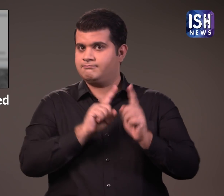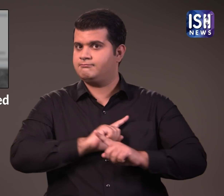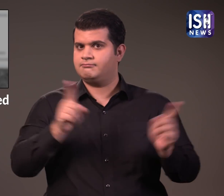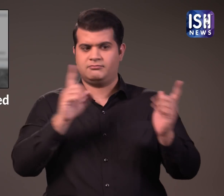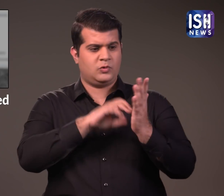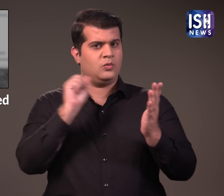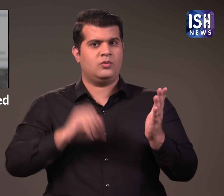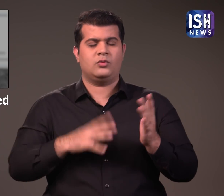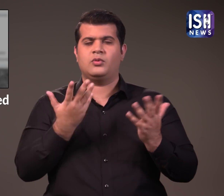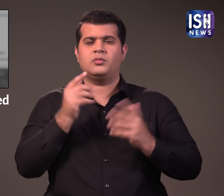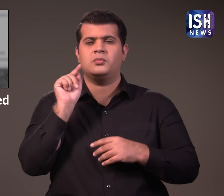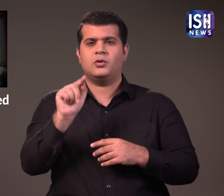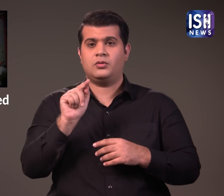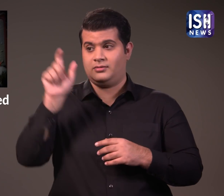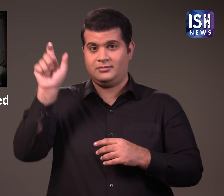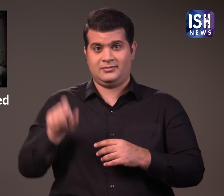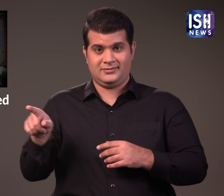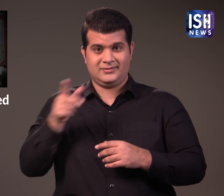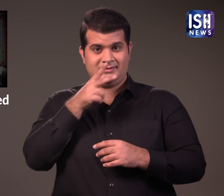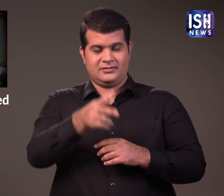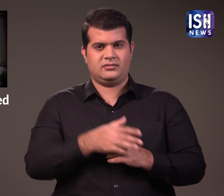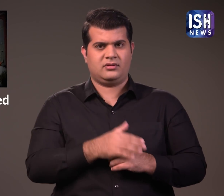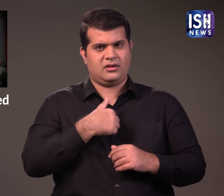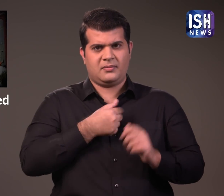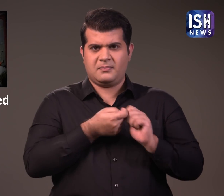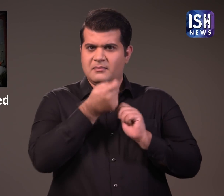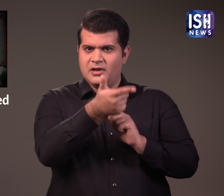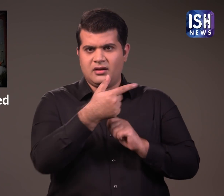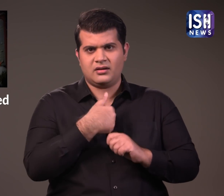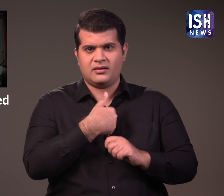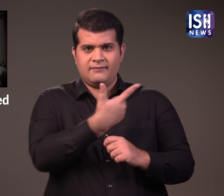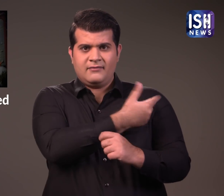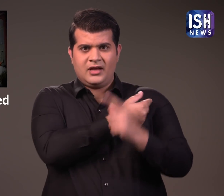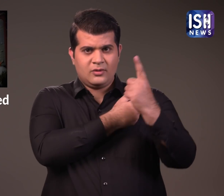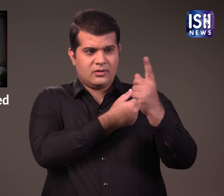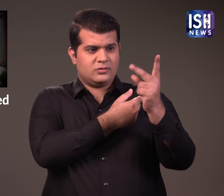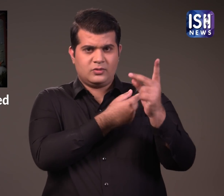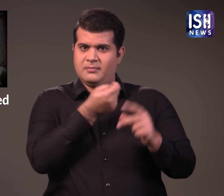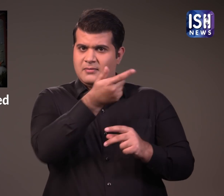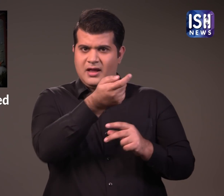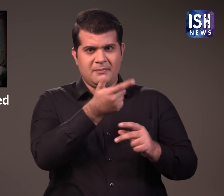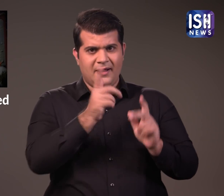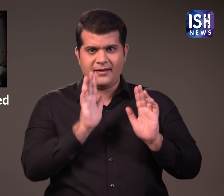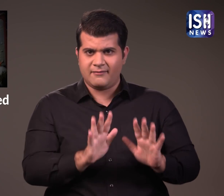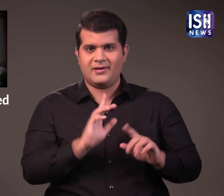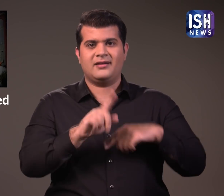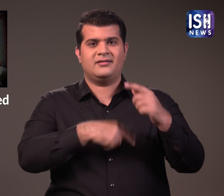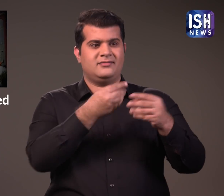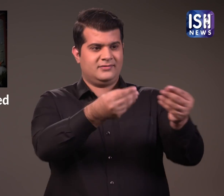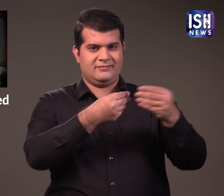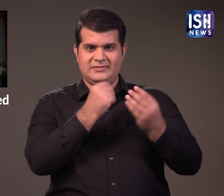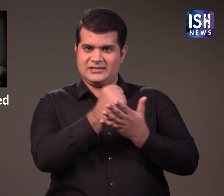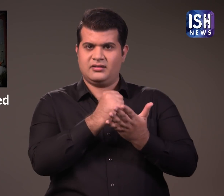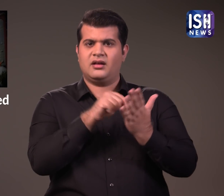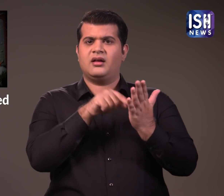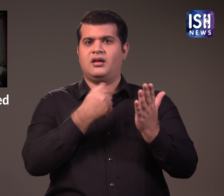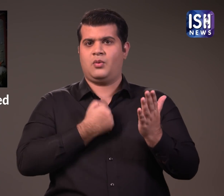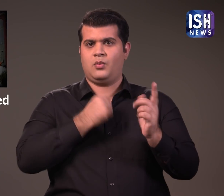that according to Peter, he had paid for the vaccines himself. The certificate also